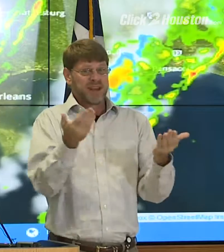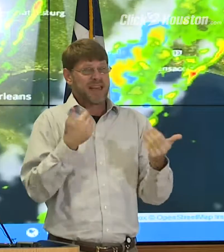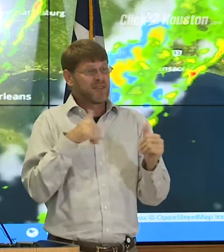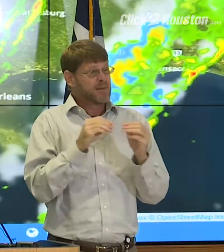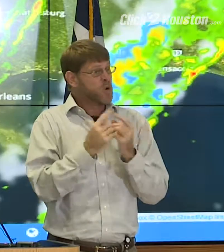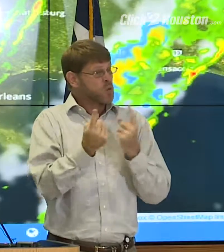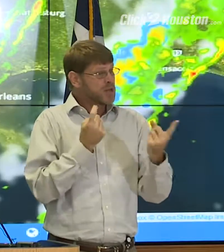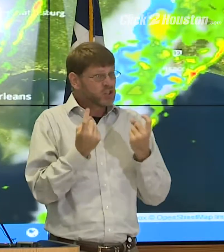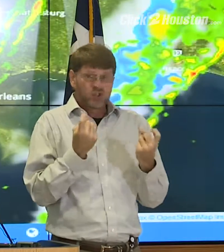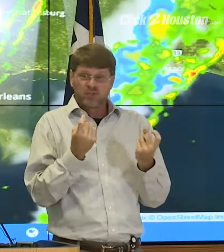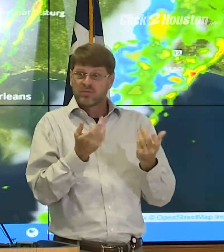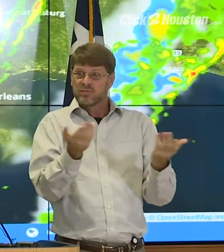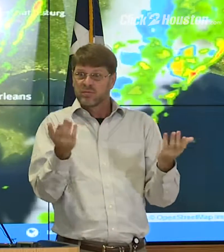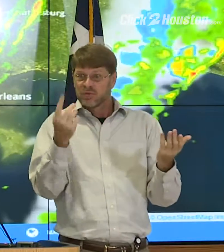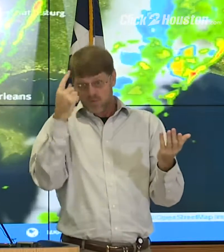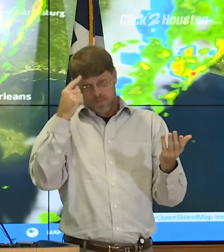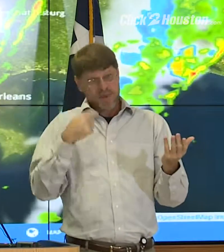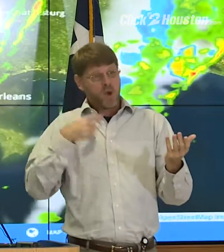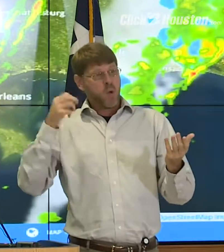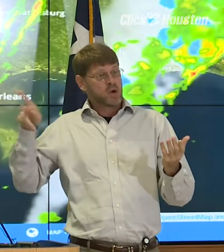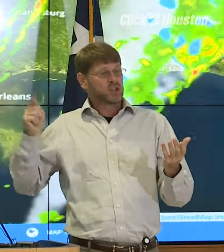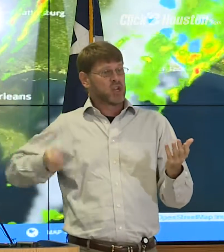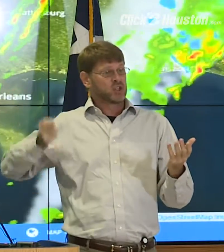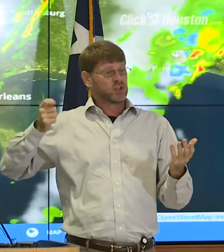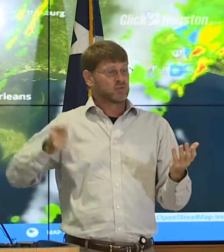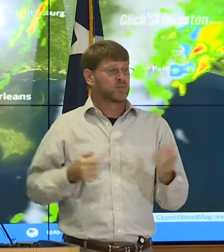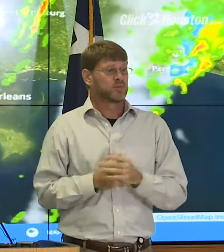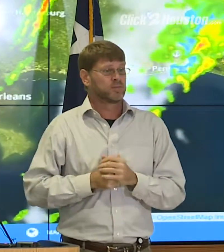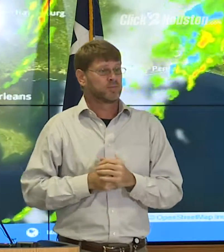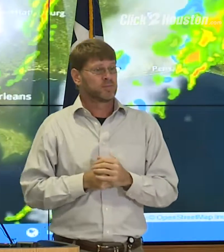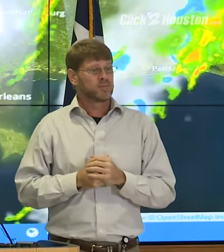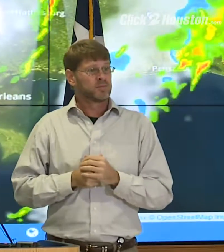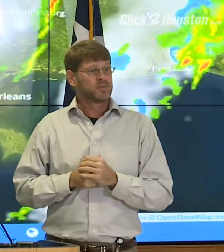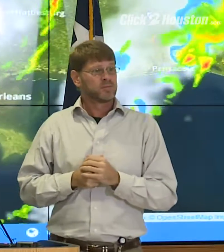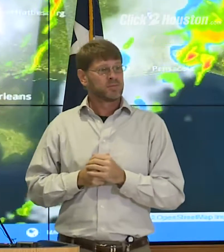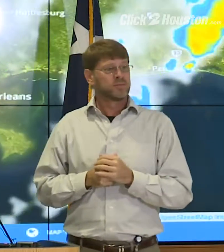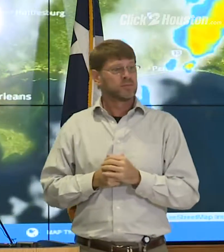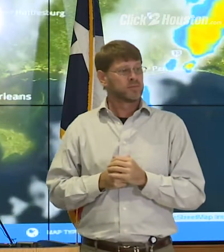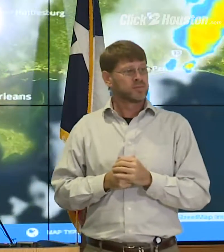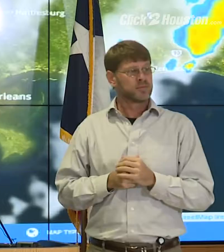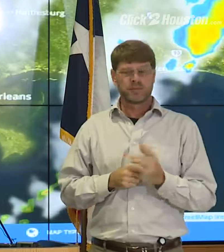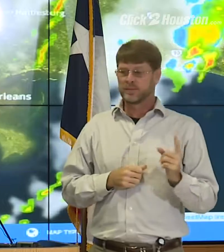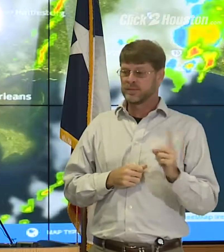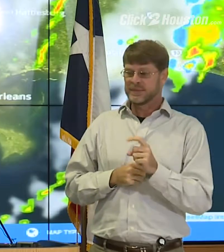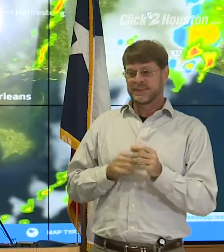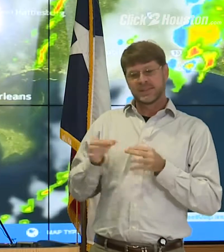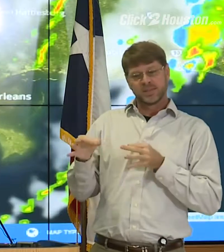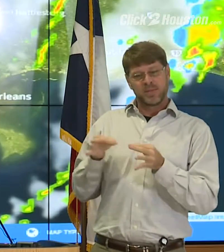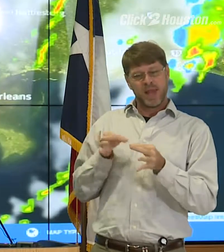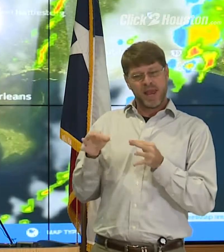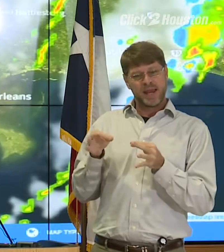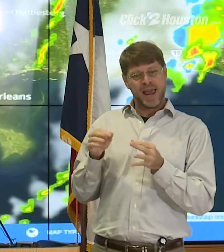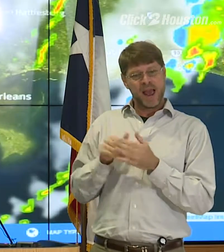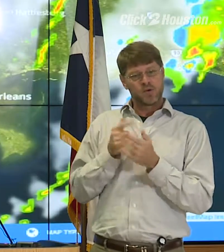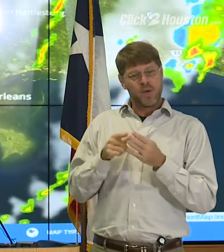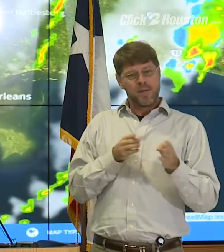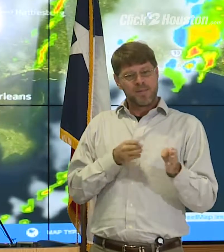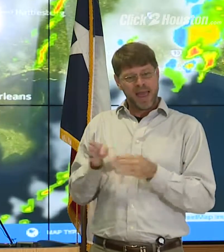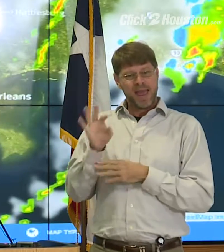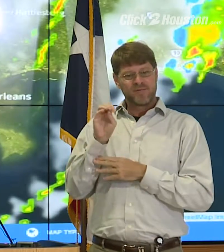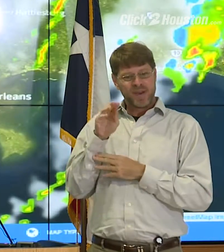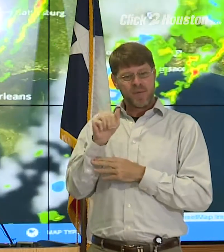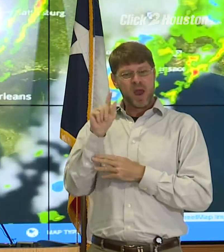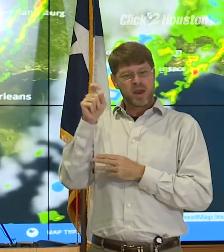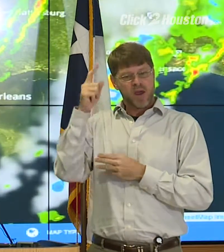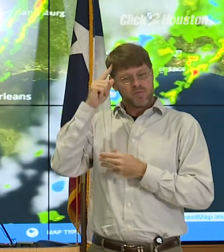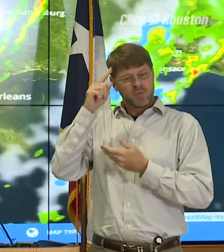questions or any questions that anyone may have for me or the judge. Sir? Can you talk a little bit about planning that FEMA and